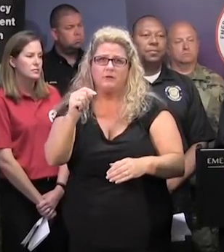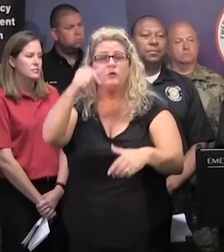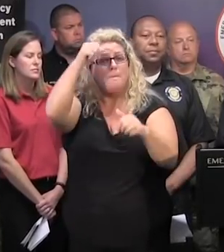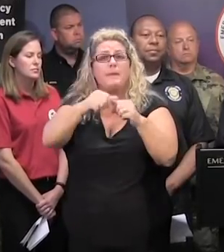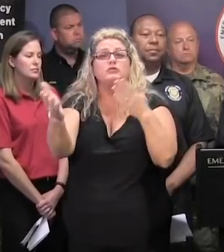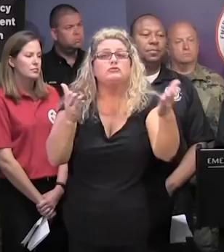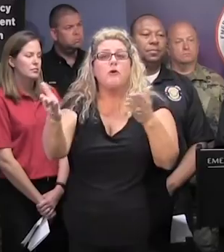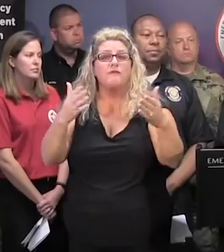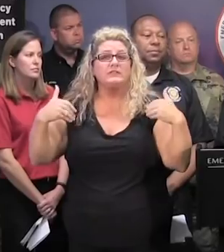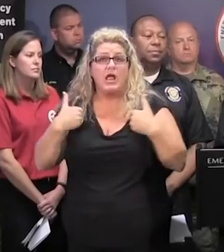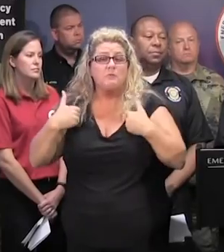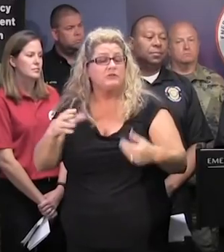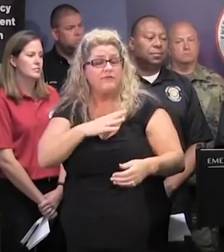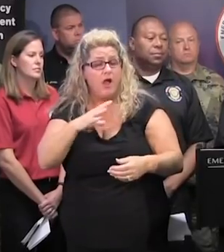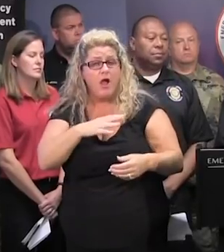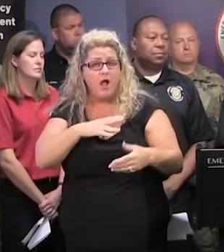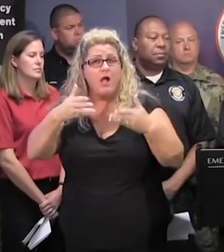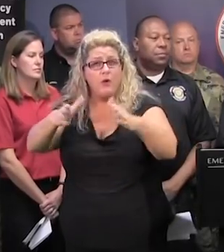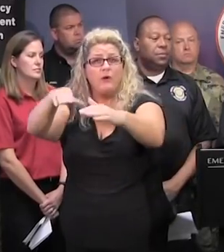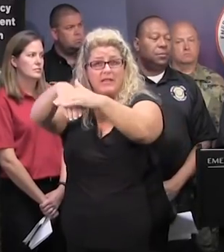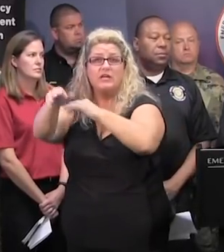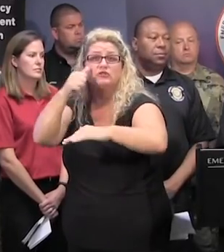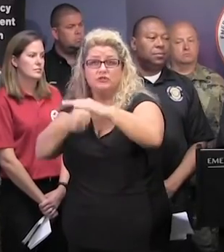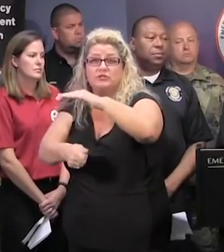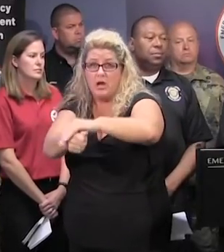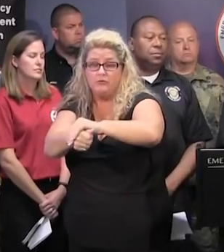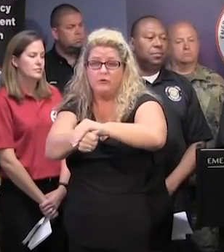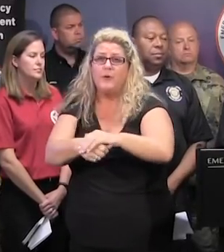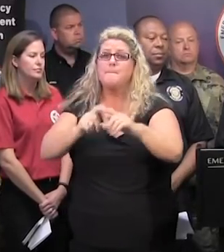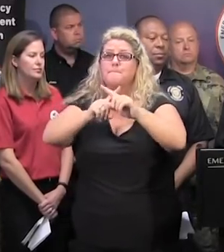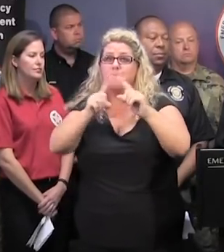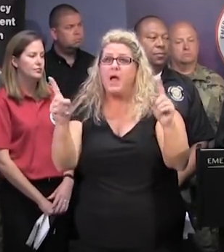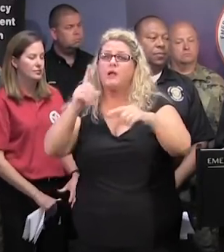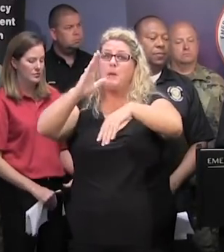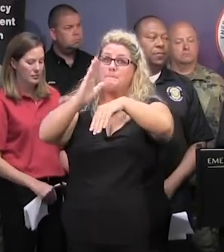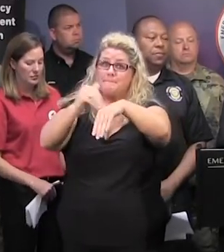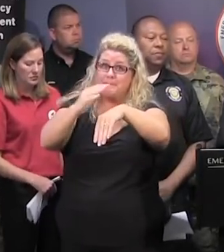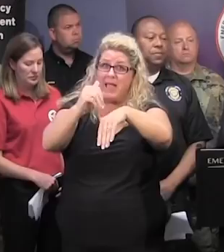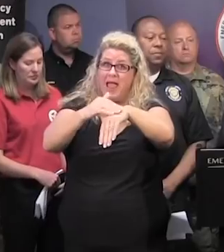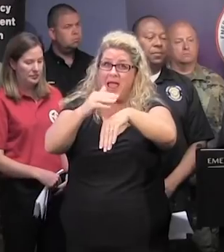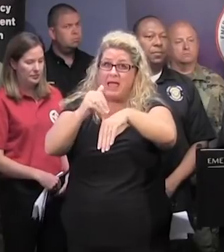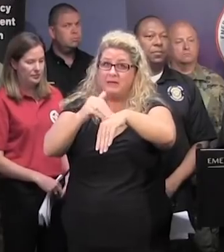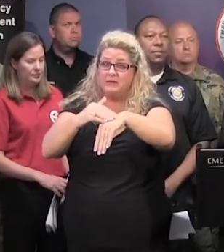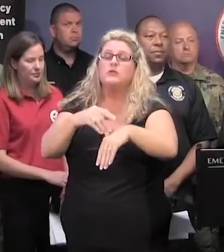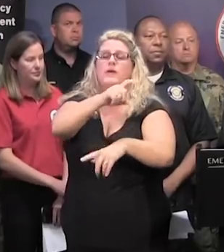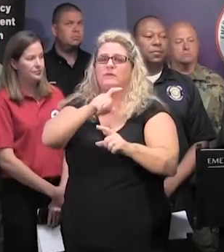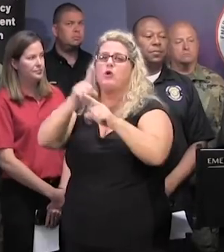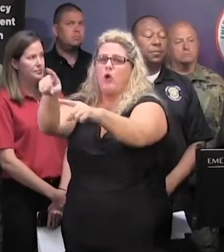shelters, and if you have a pet and it is not a pet-friendly shelter, the staff will assist you in locating that